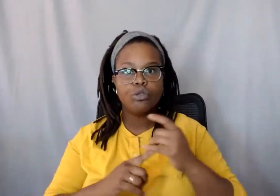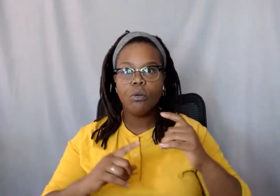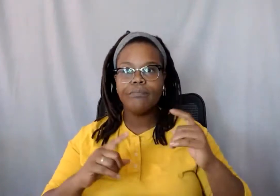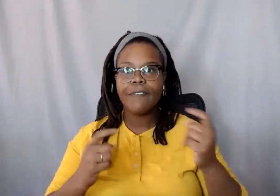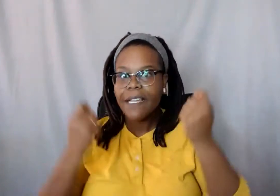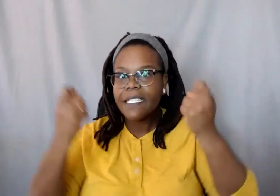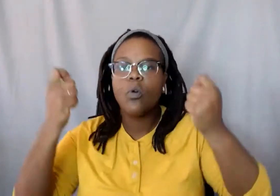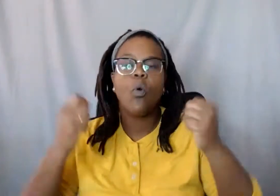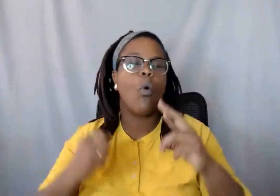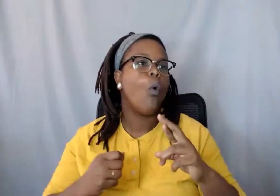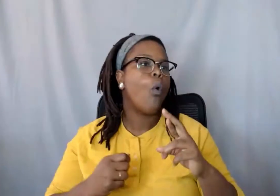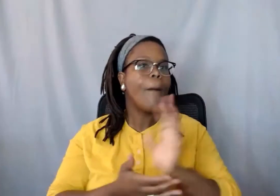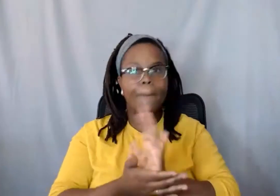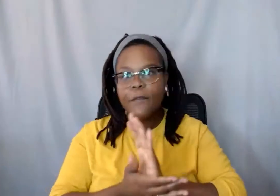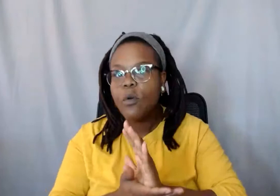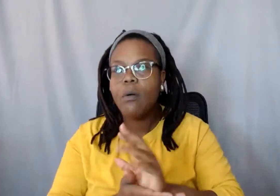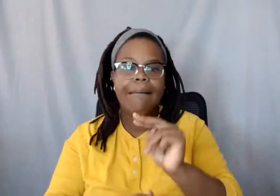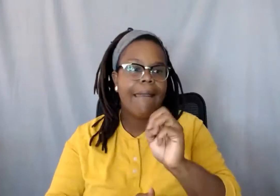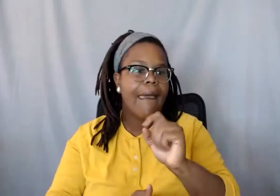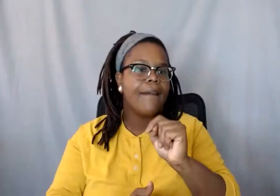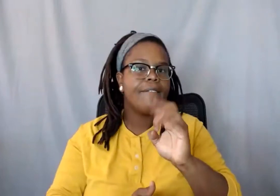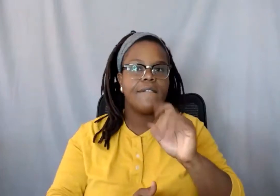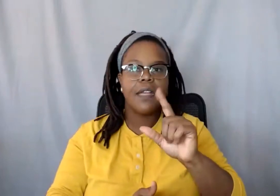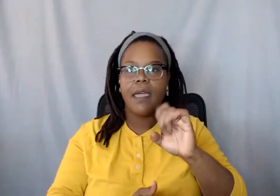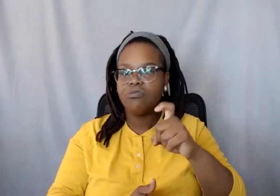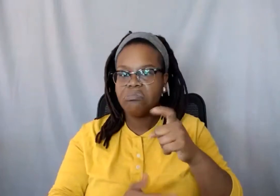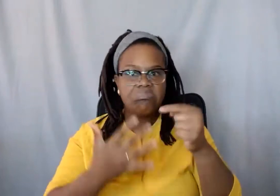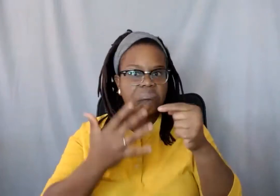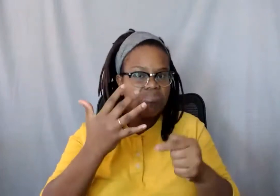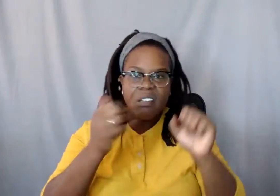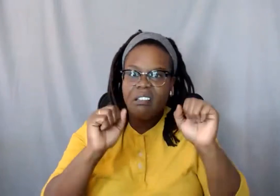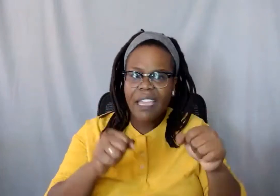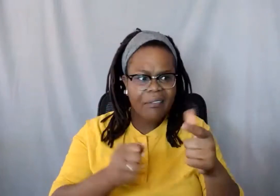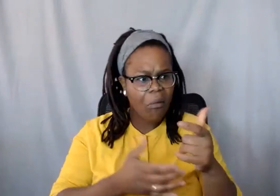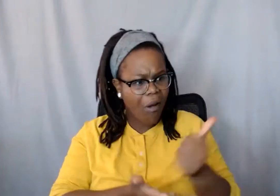or Netflix shows anything that you guys see that would help others in understanding diversity.